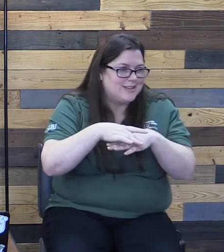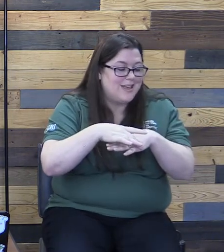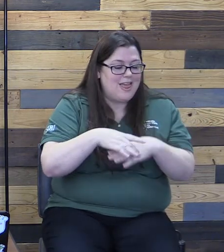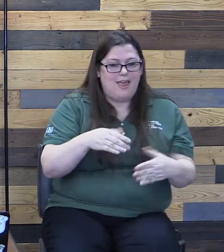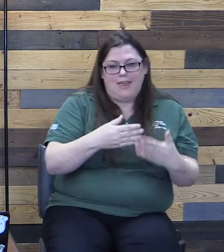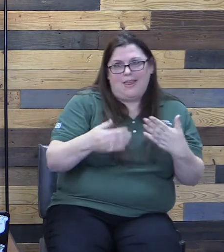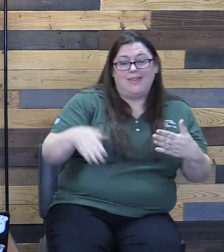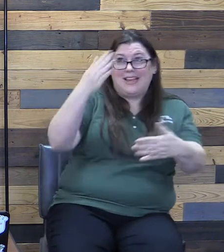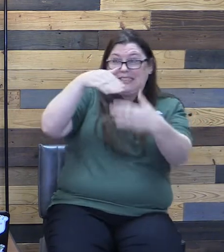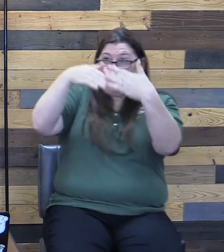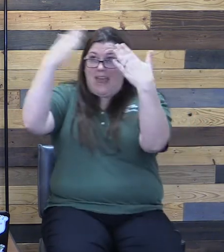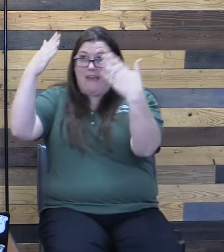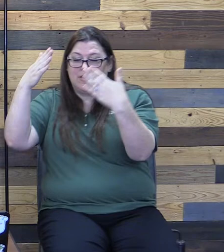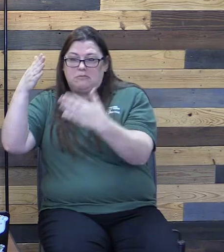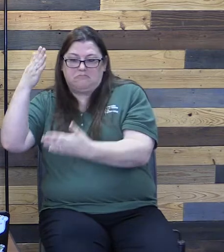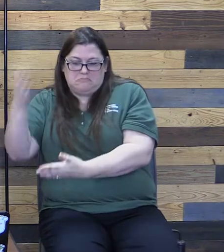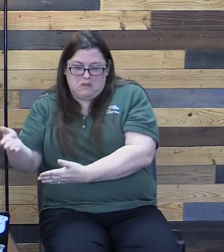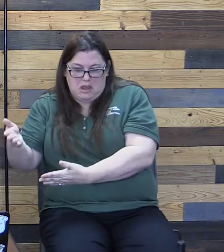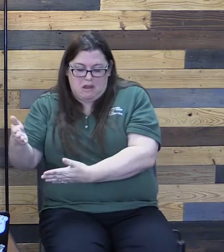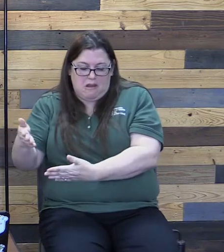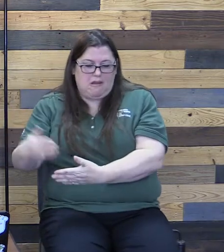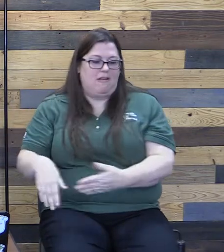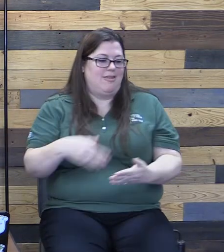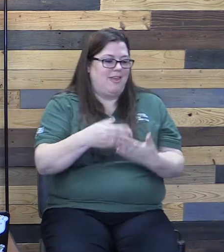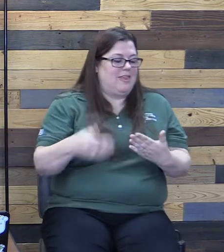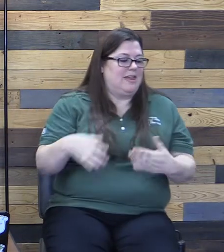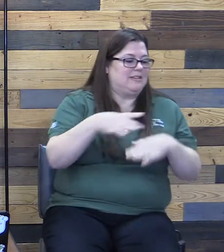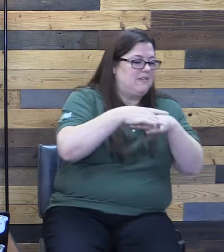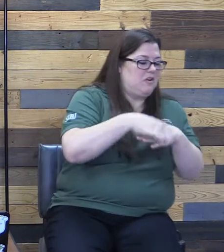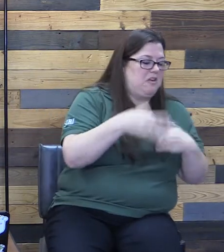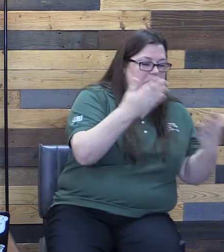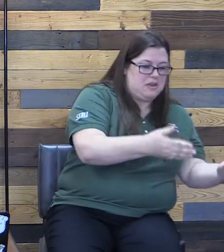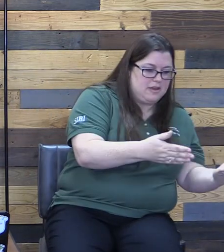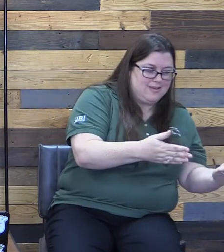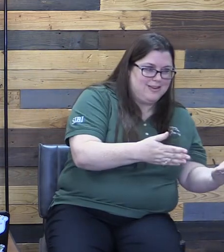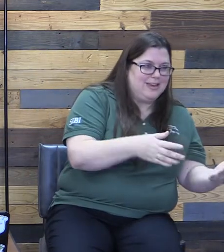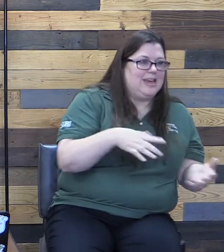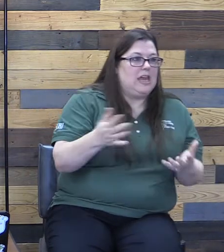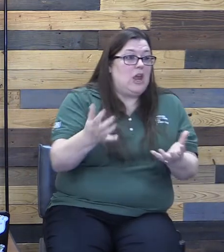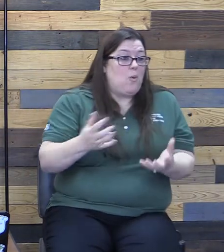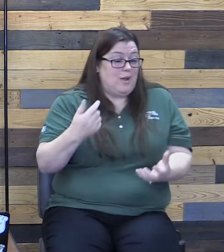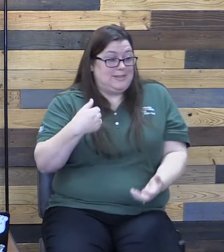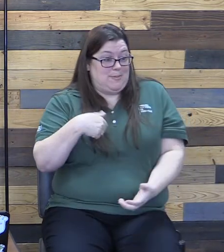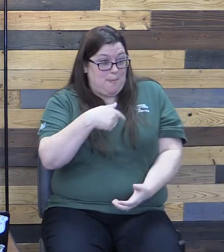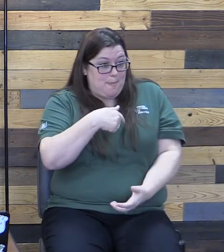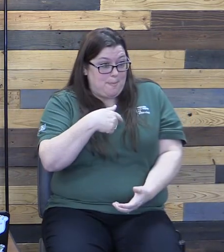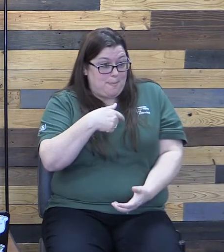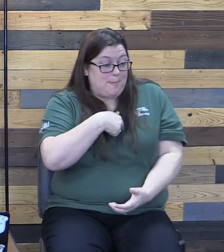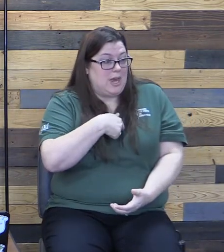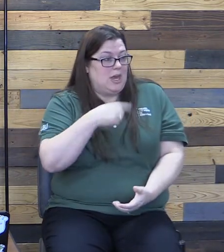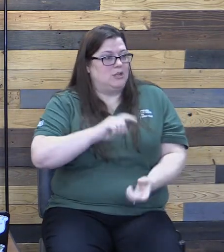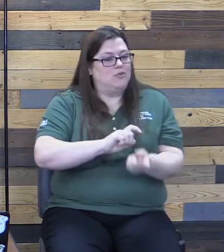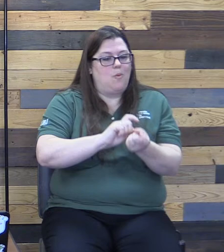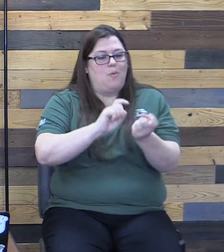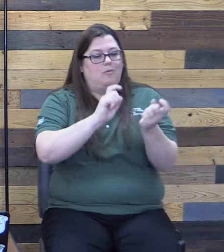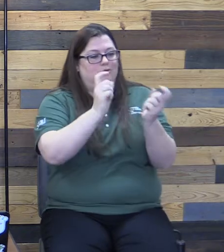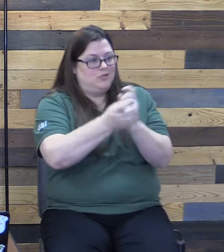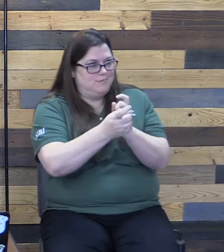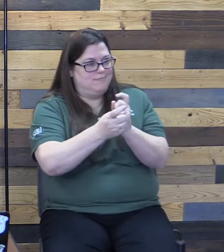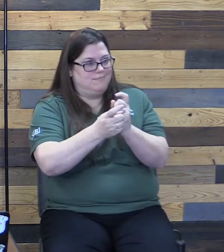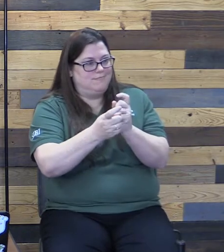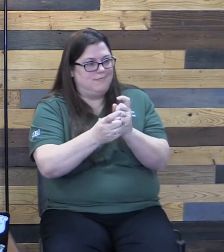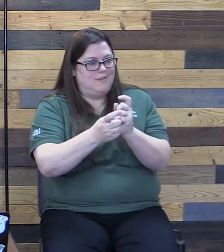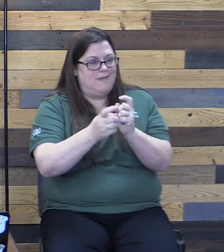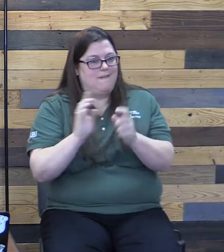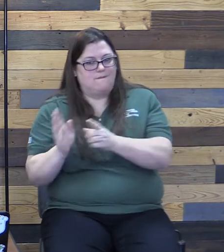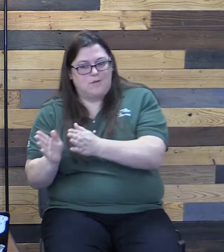and I've got the things of earth. And he wants me to shift from this focus here and come over to this direction. What are